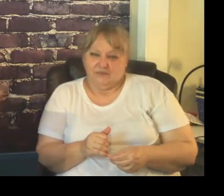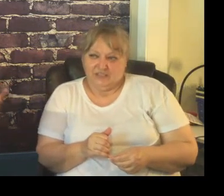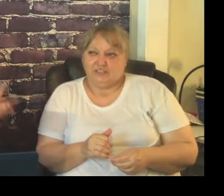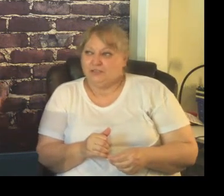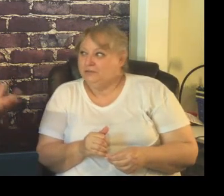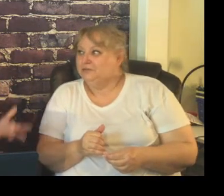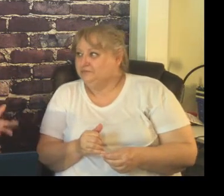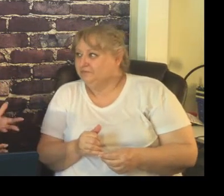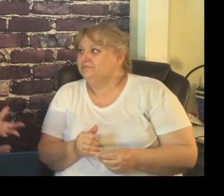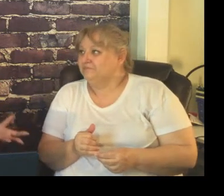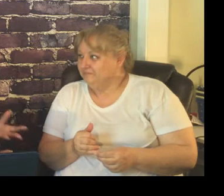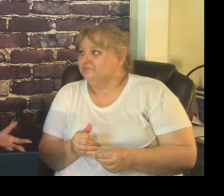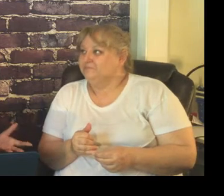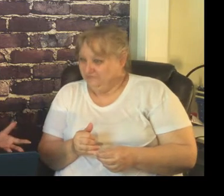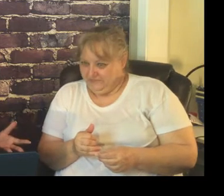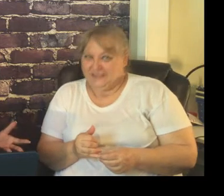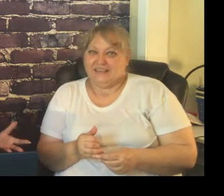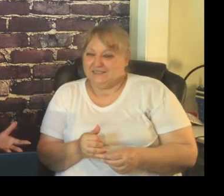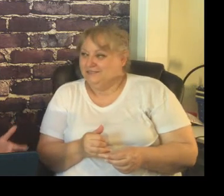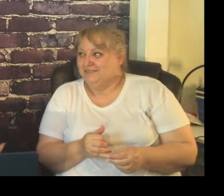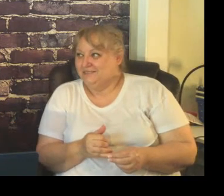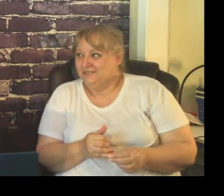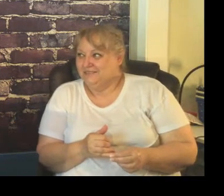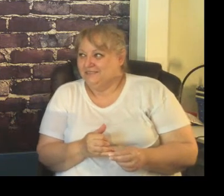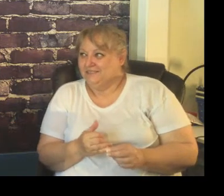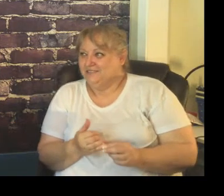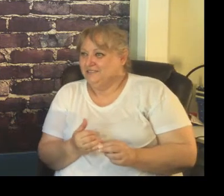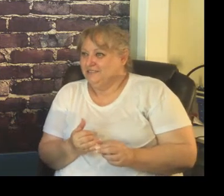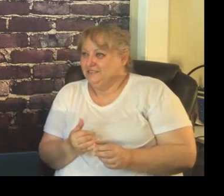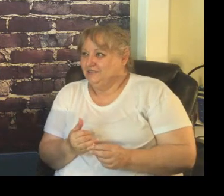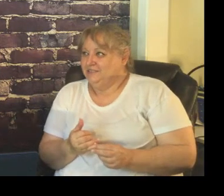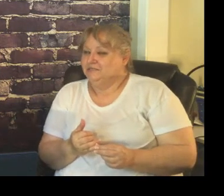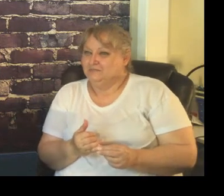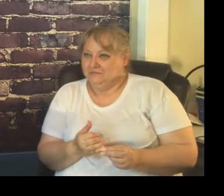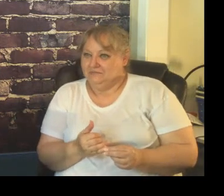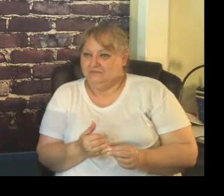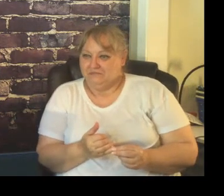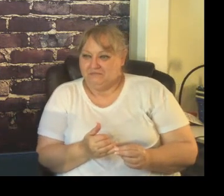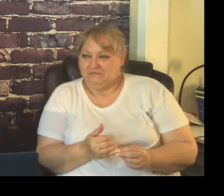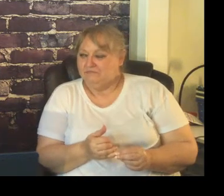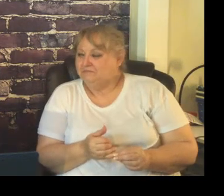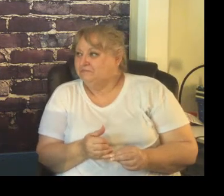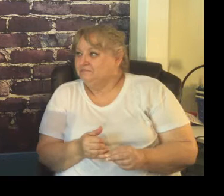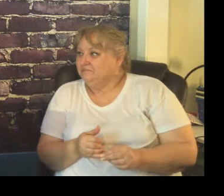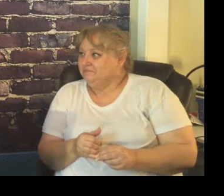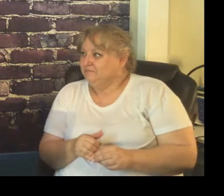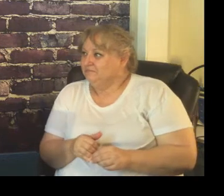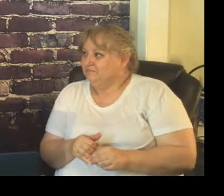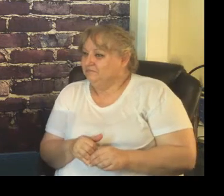idea as to what they're supposed to be doing when they're getting there while you're standing at the door greeting the rest of the students so that's some place to start